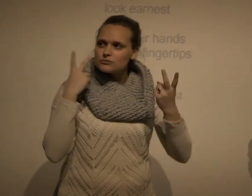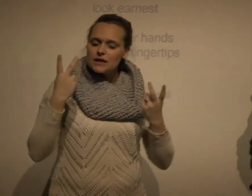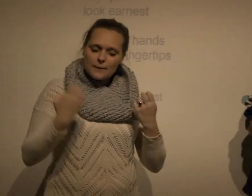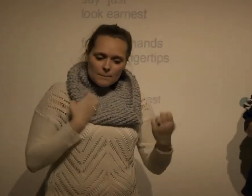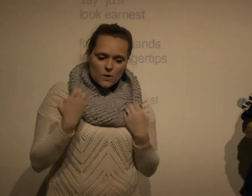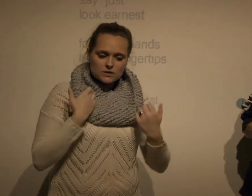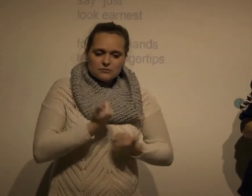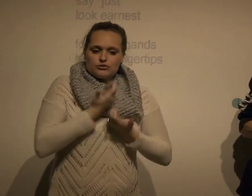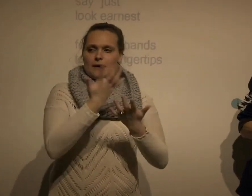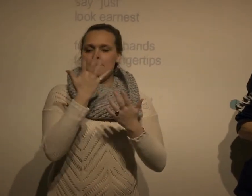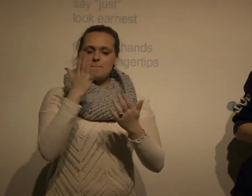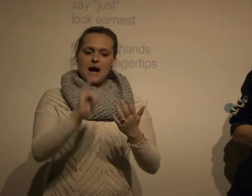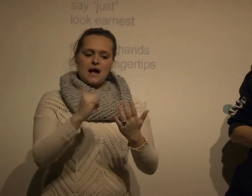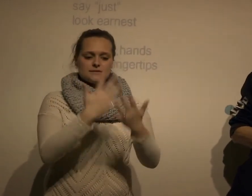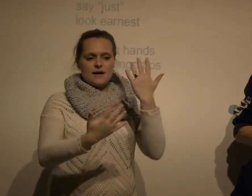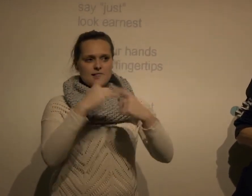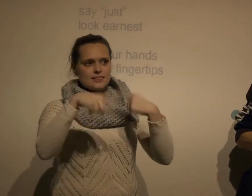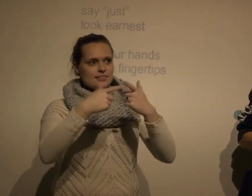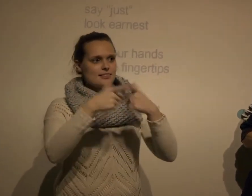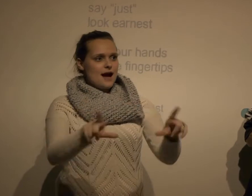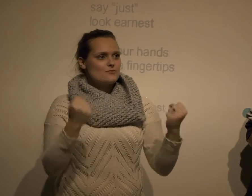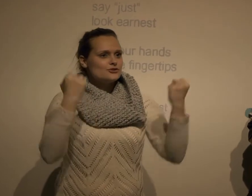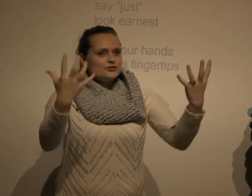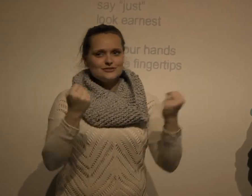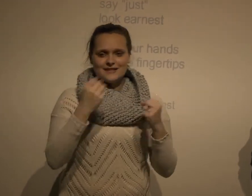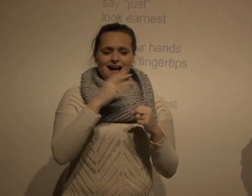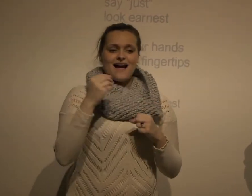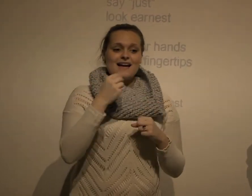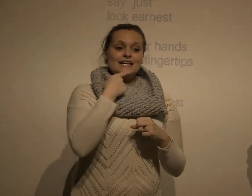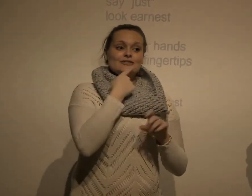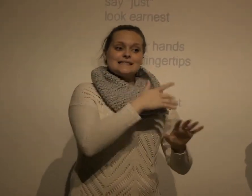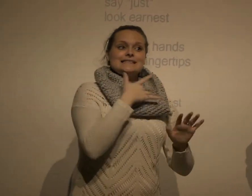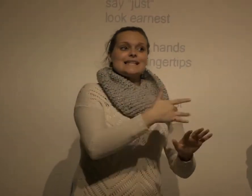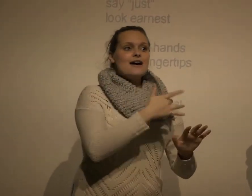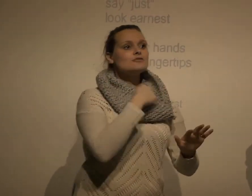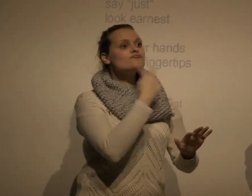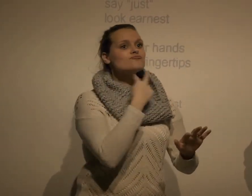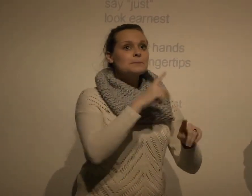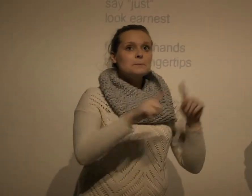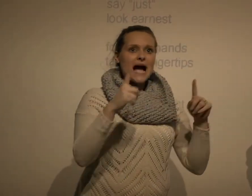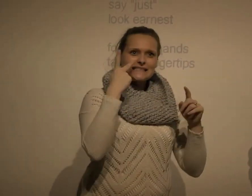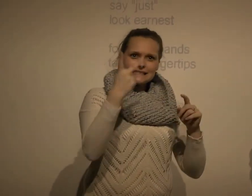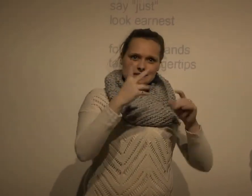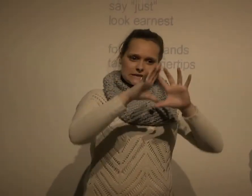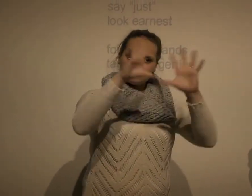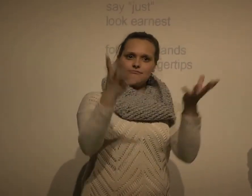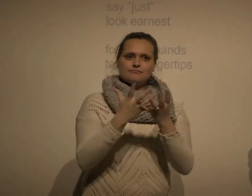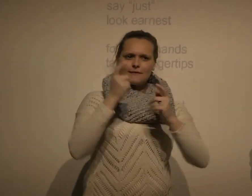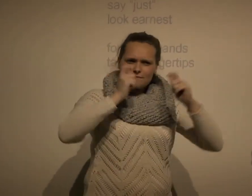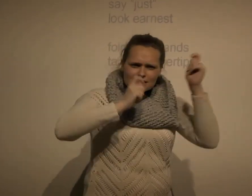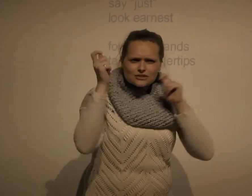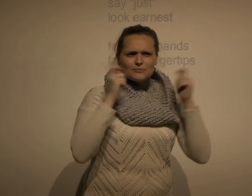community and so to see the Shakespearean story come to life and and